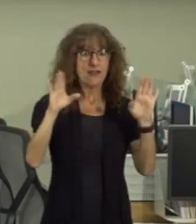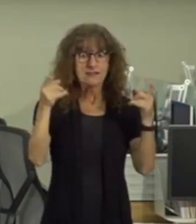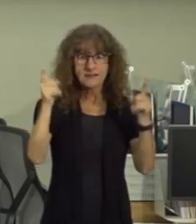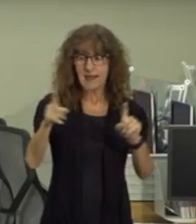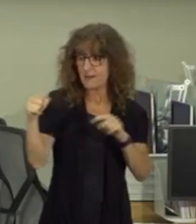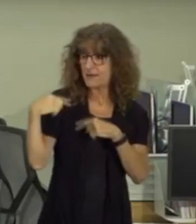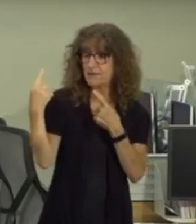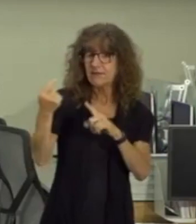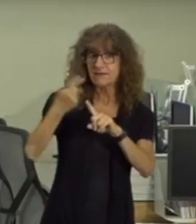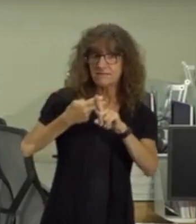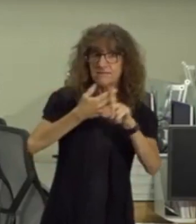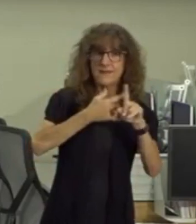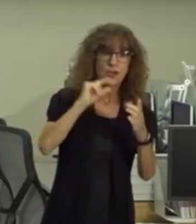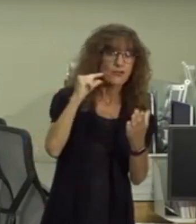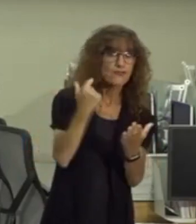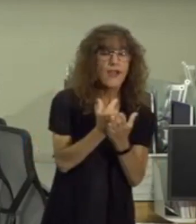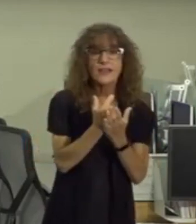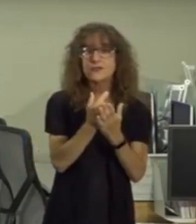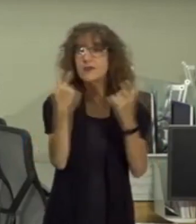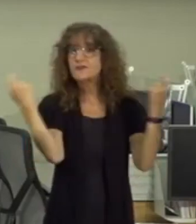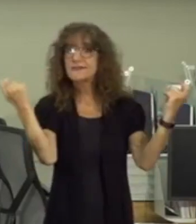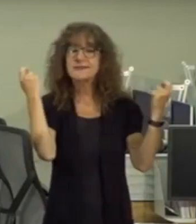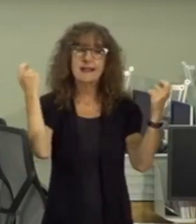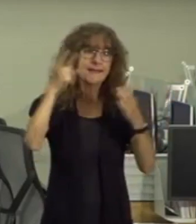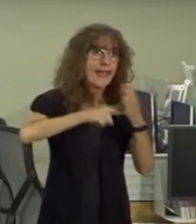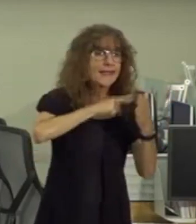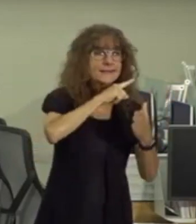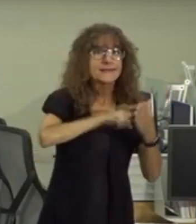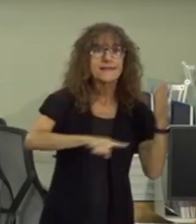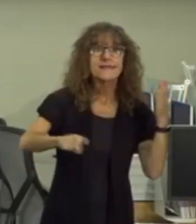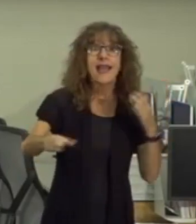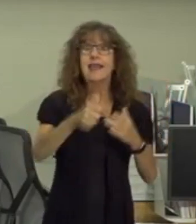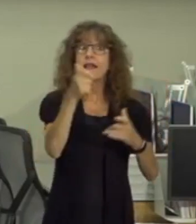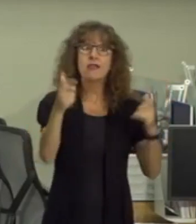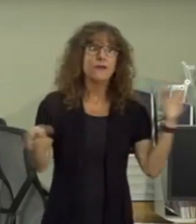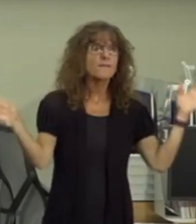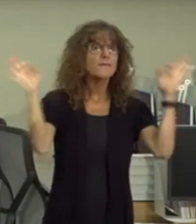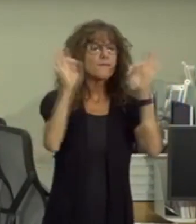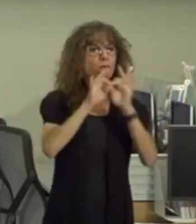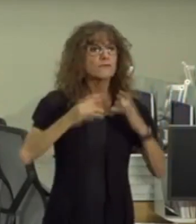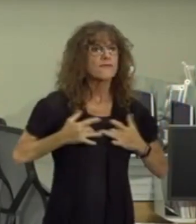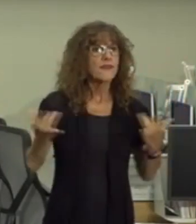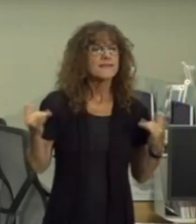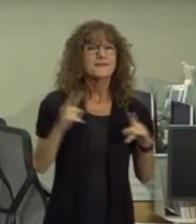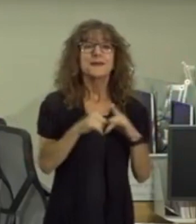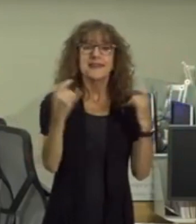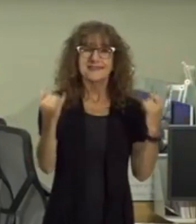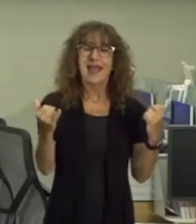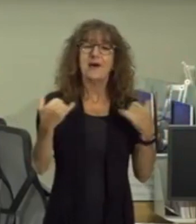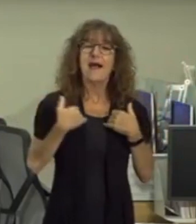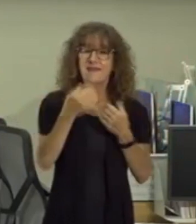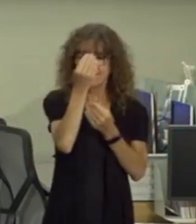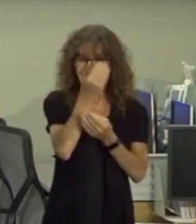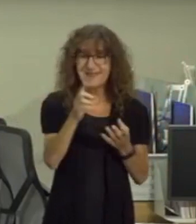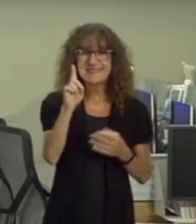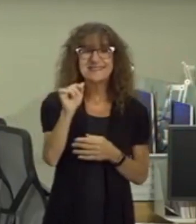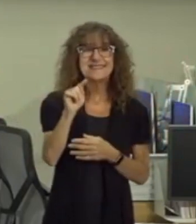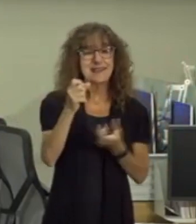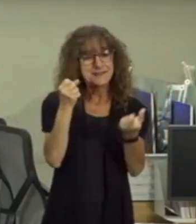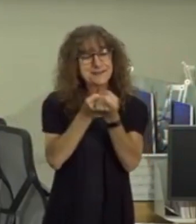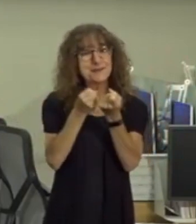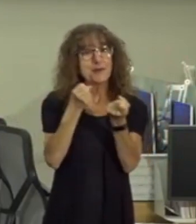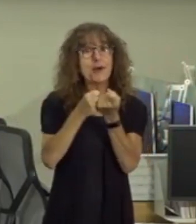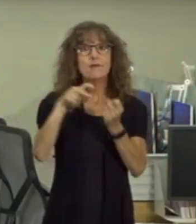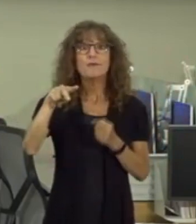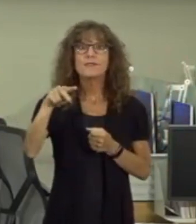over the last several months with graduation celebrations and and other significant milestones uh but we now have the data to back up the